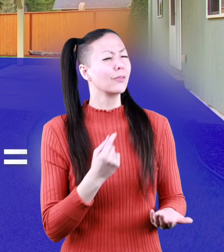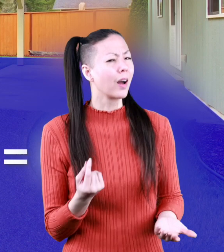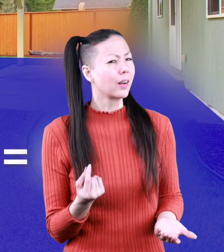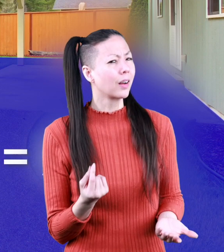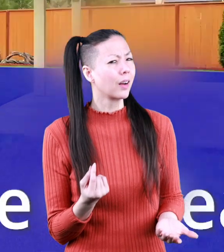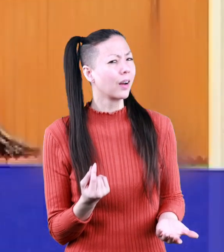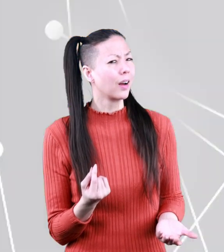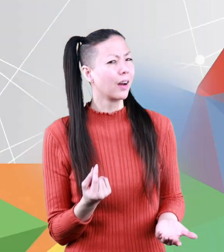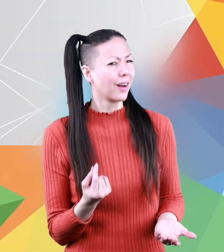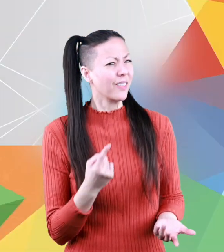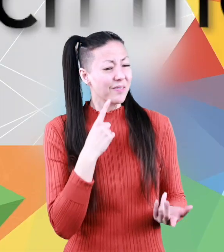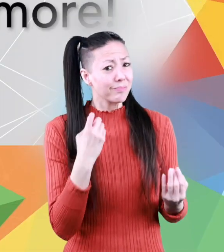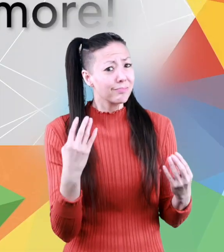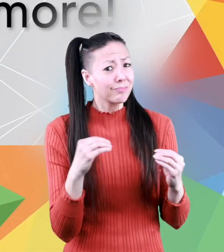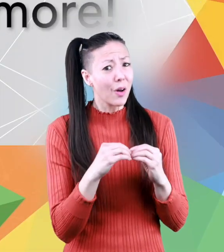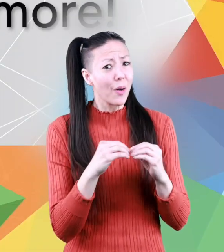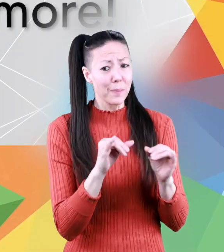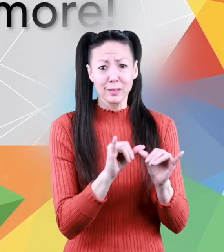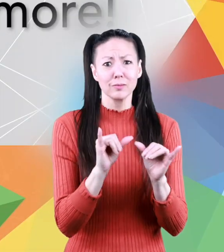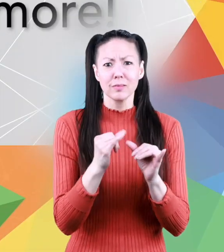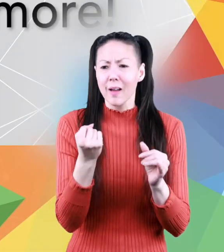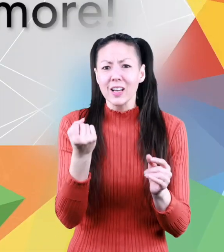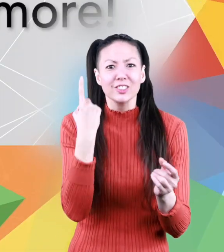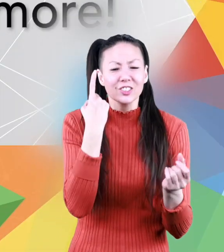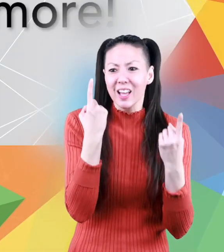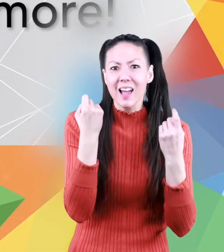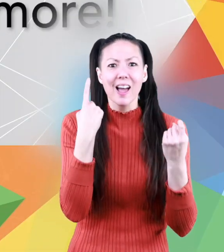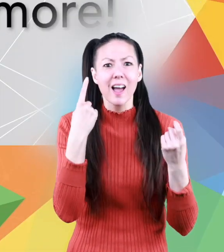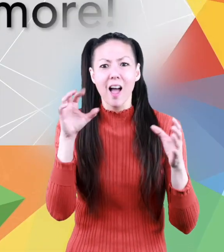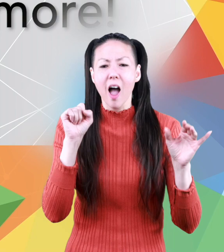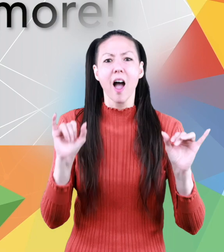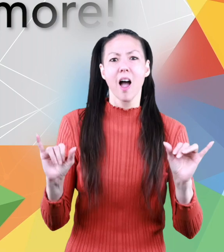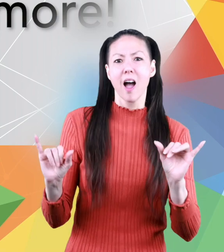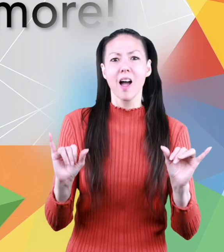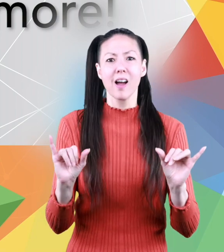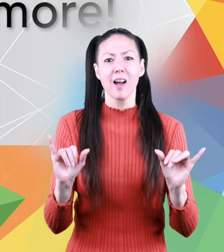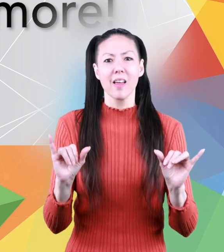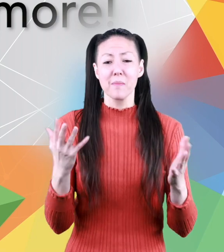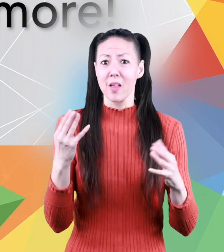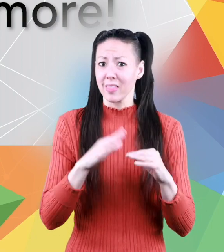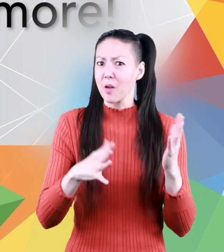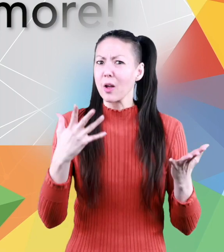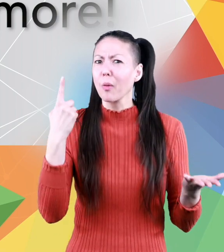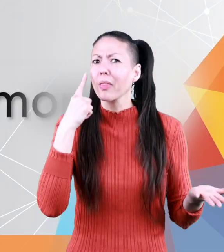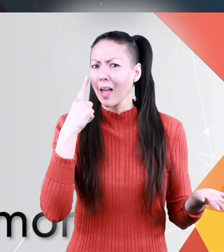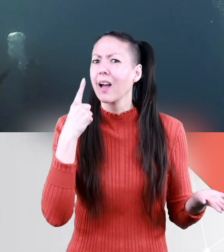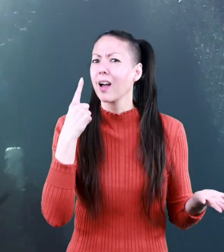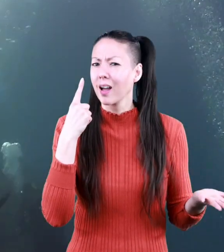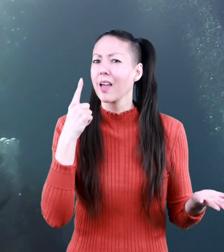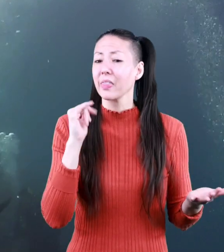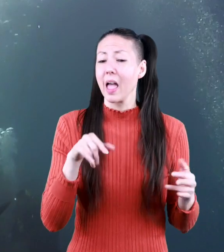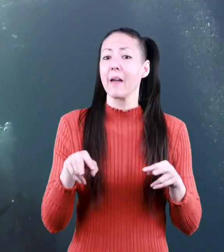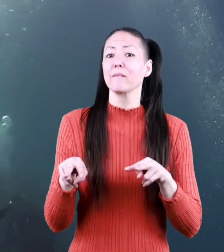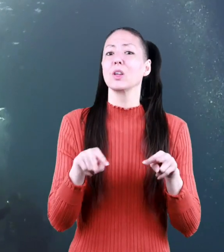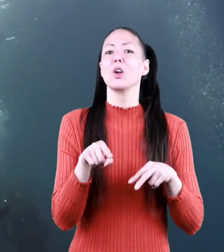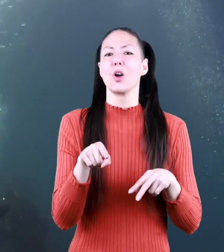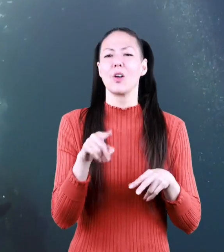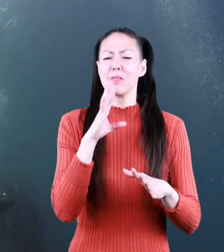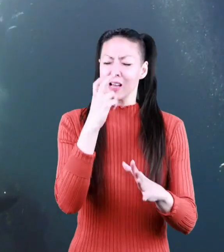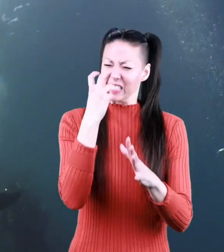what there's so much more to measuring and understanding area than you might think and in this video we dive